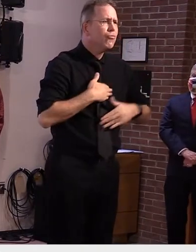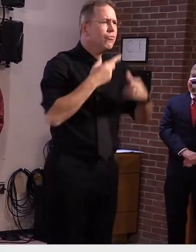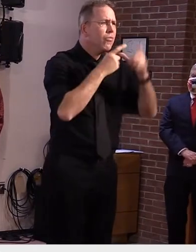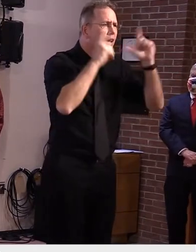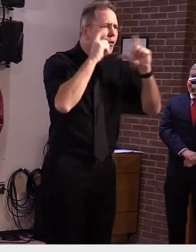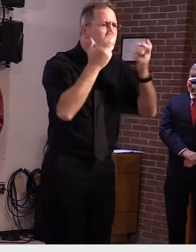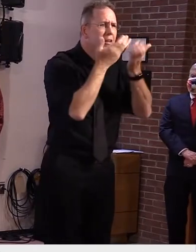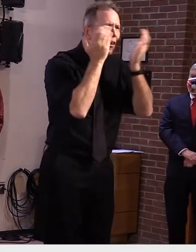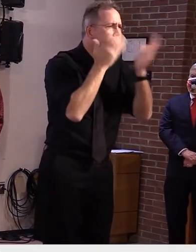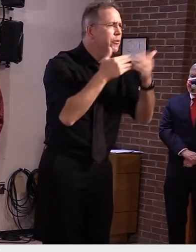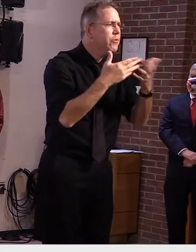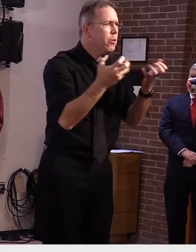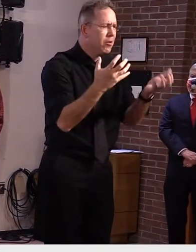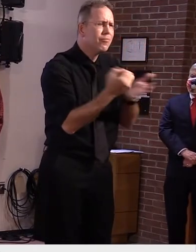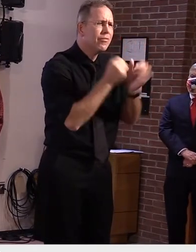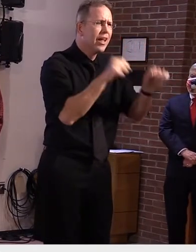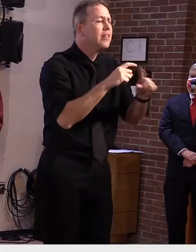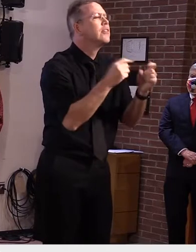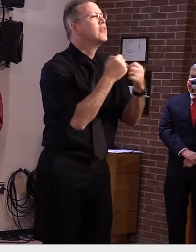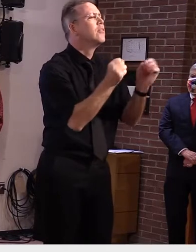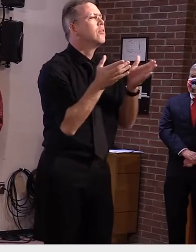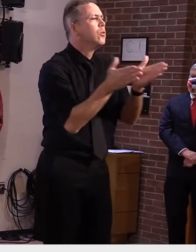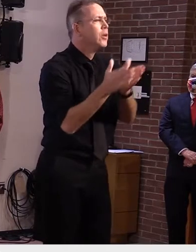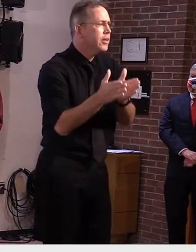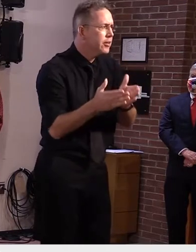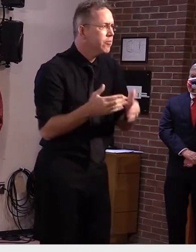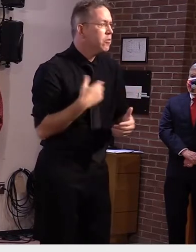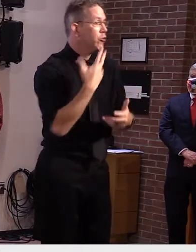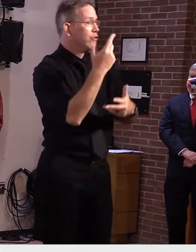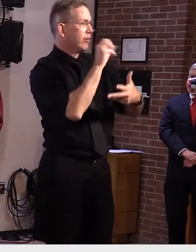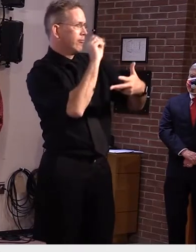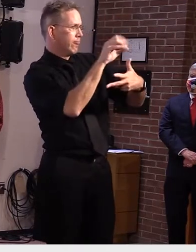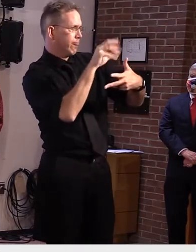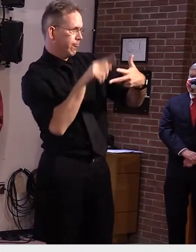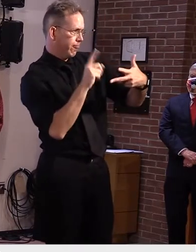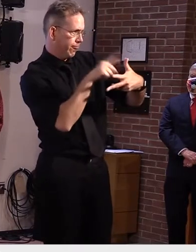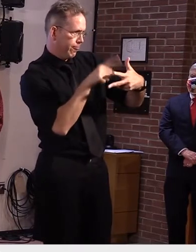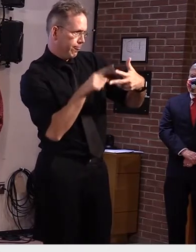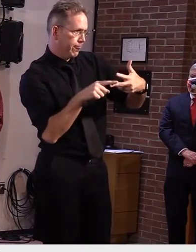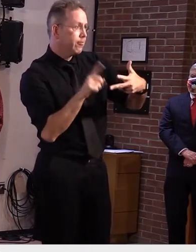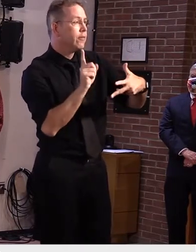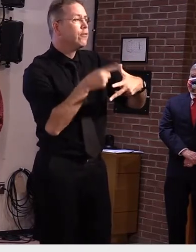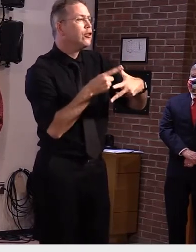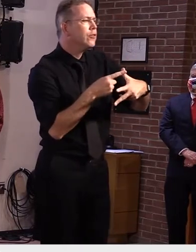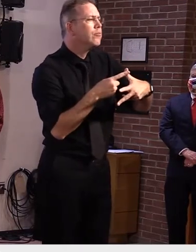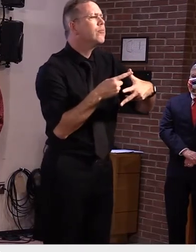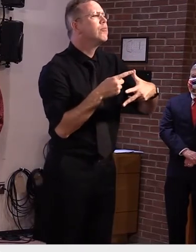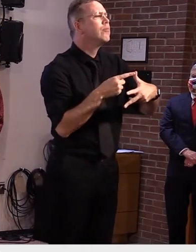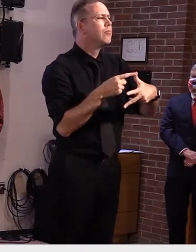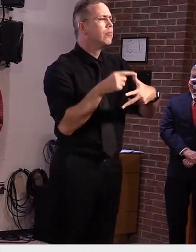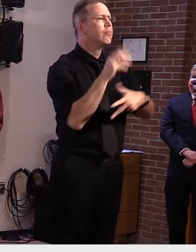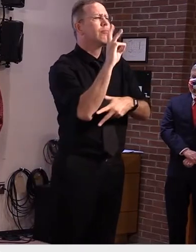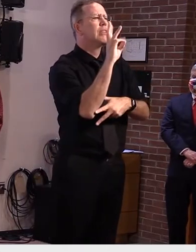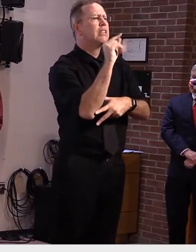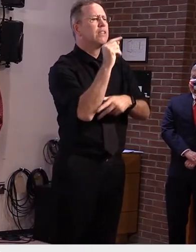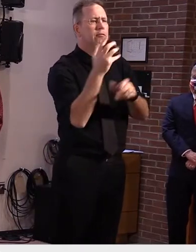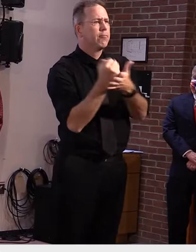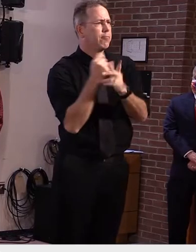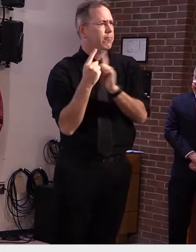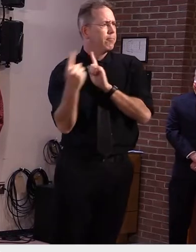we just need to keep three things in mind. First, can you keep a six-foot distance from people who aren't in your household?